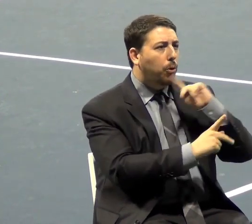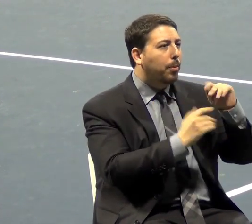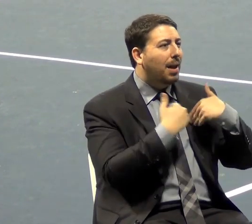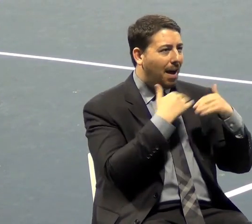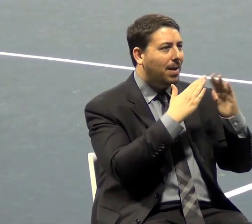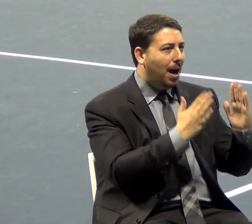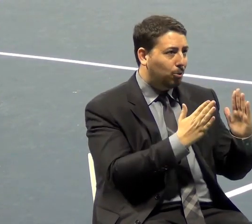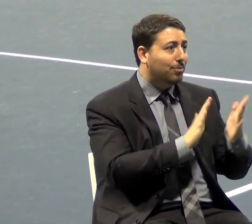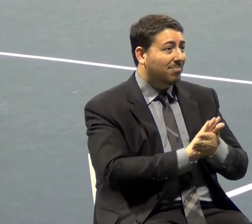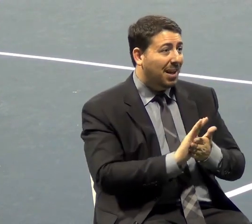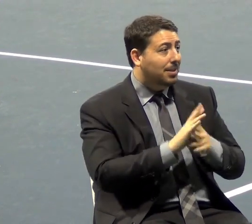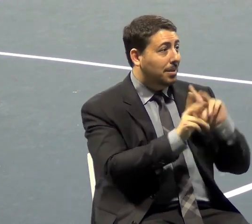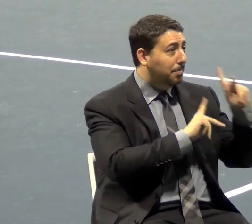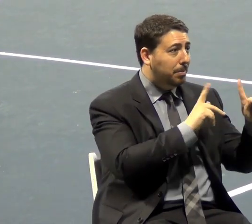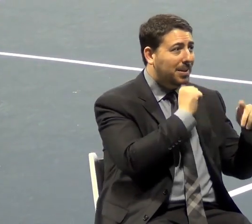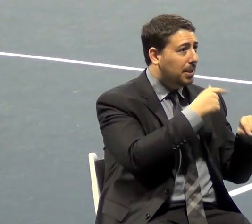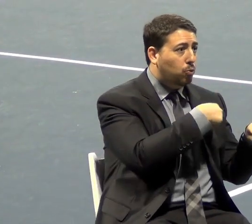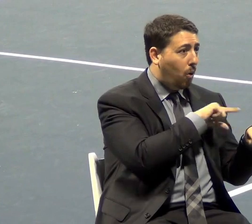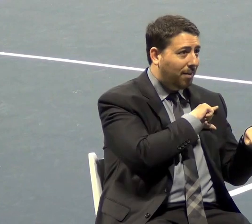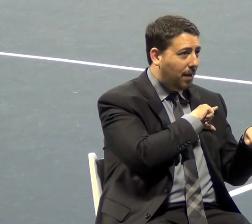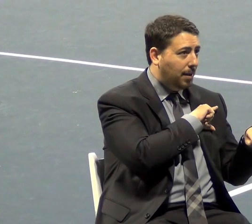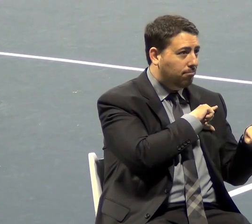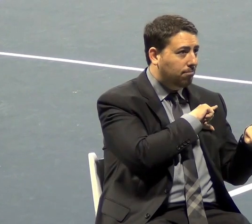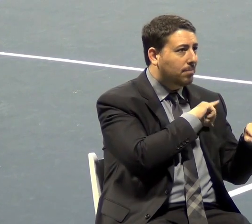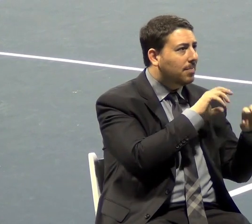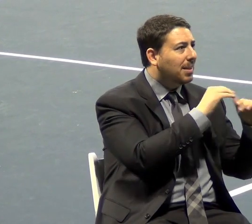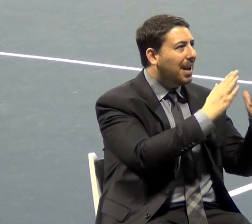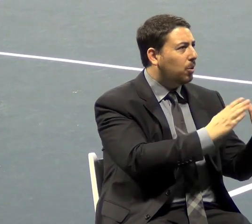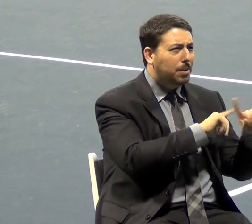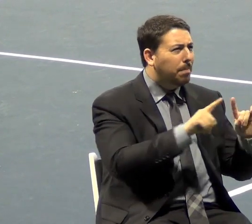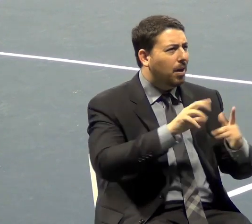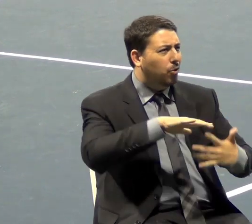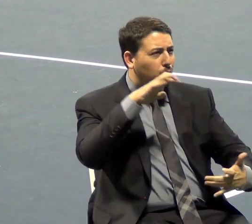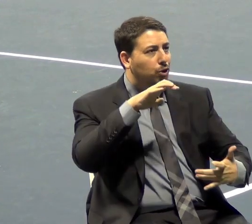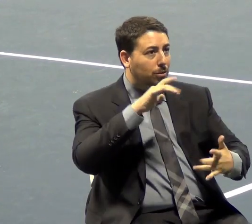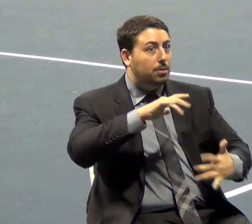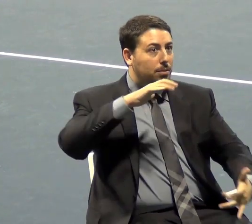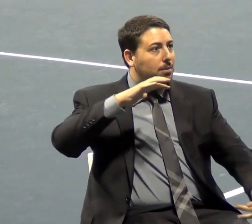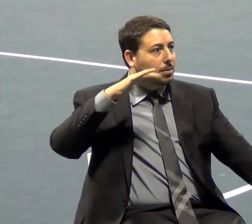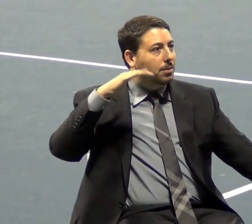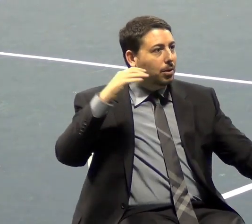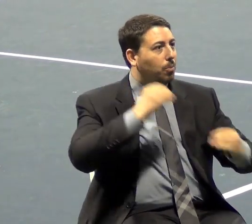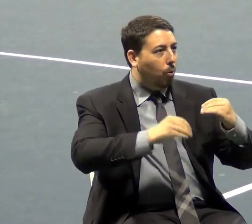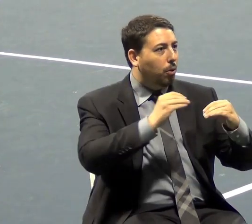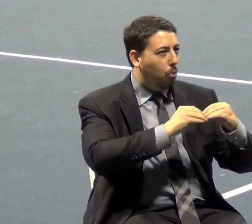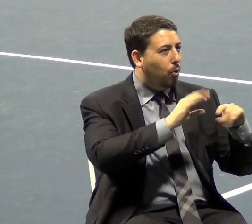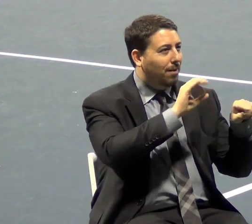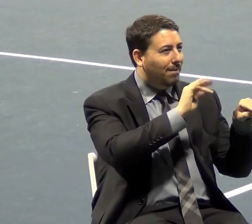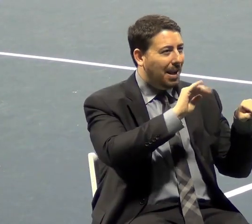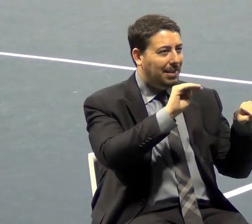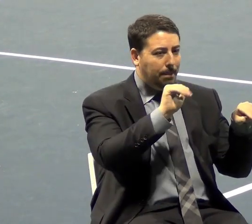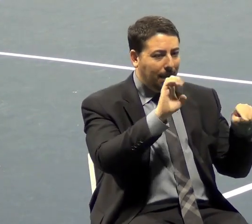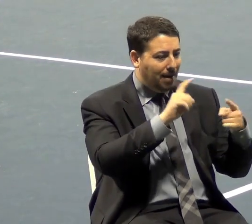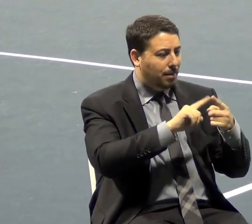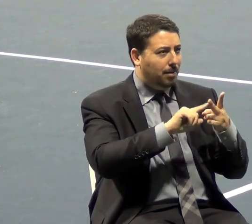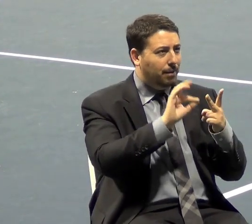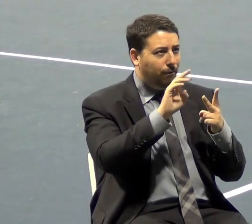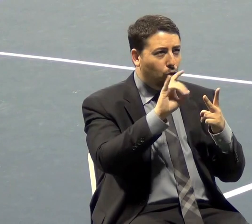getting a house, but the wealthy kept getting wealthier. The Fannie Mae and Freddie Mac executives made billions, and many others made